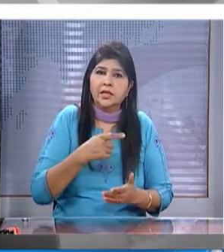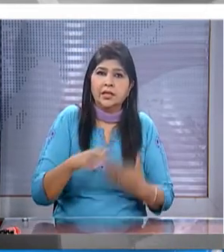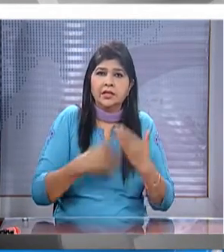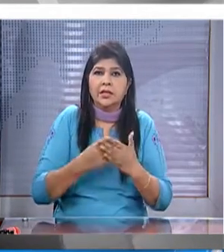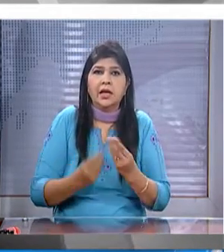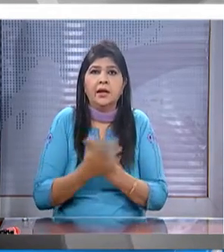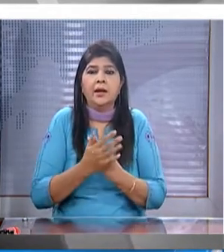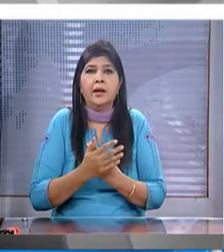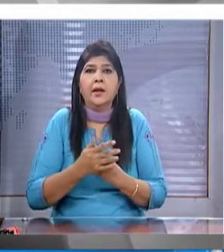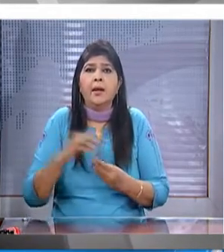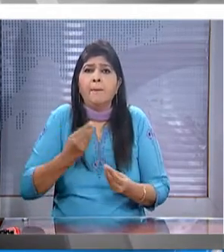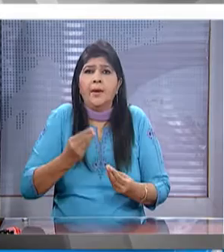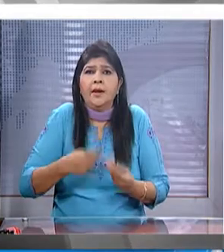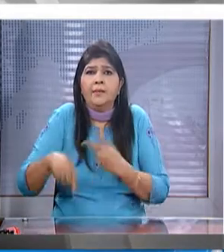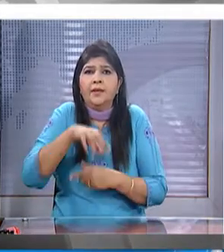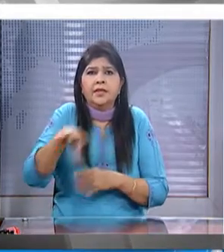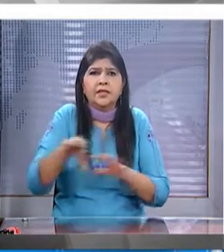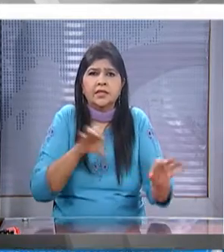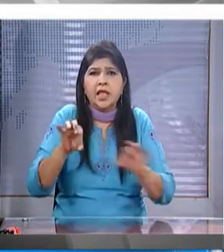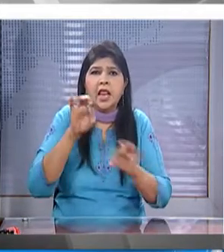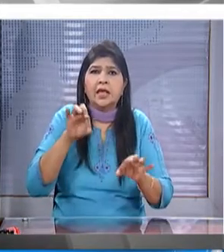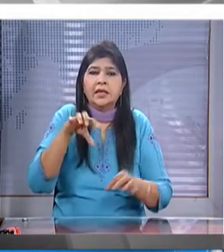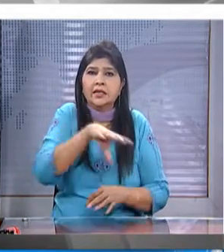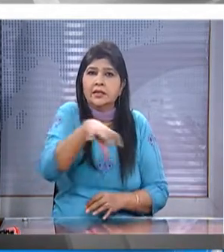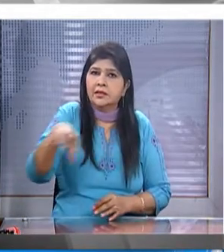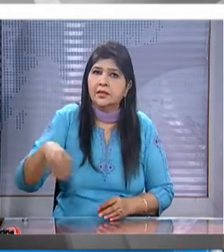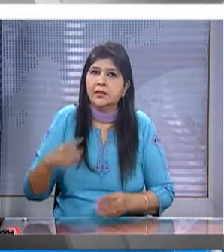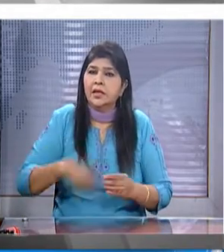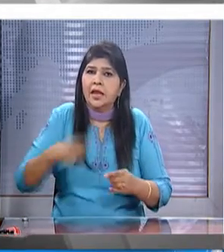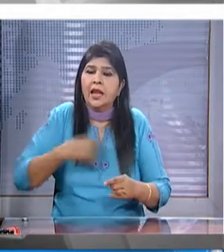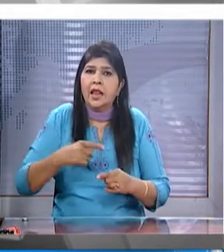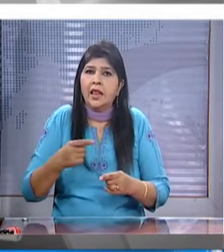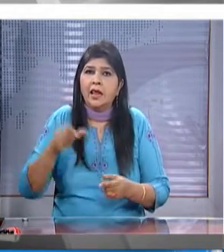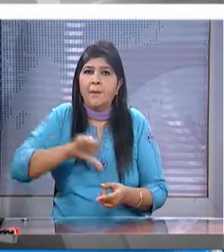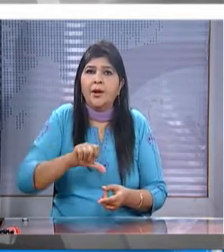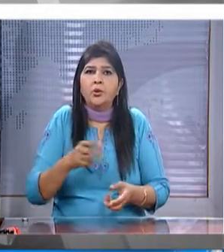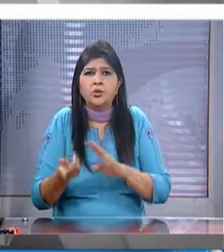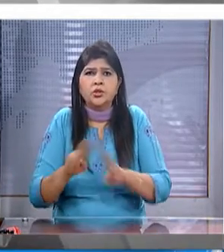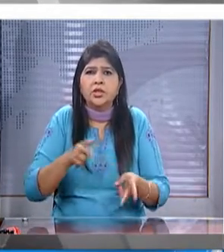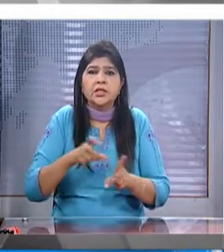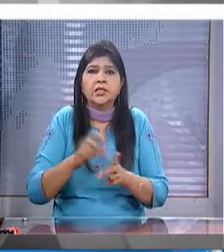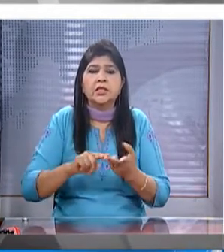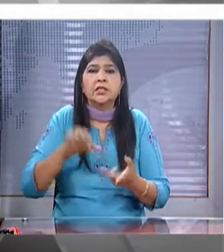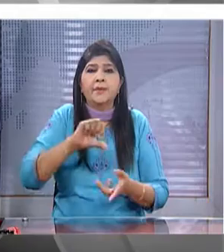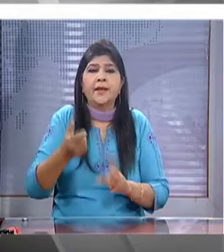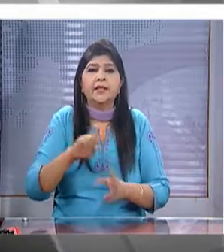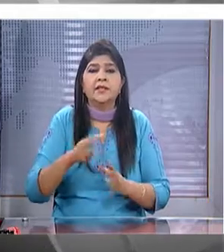intends to start a pilot project in select cities daily for the daily division of petrol and diesel prices